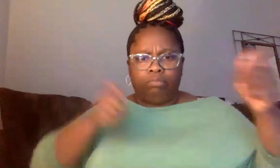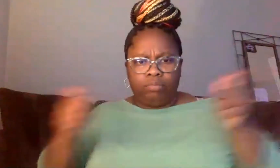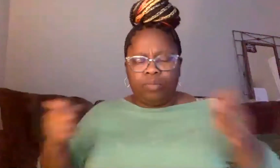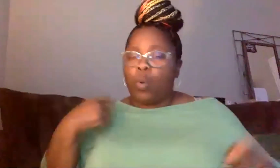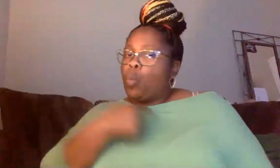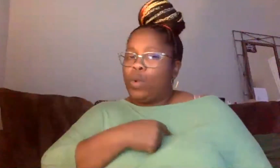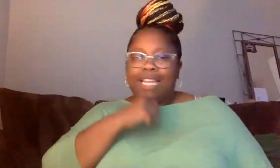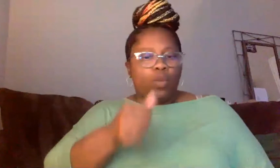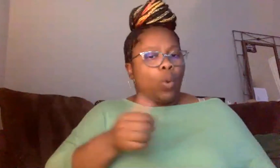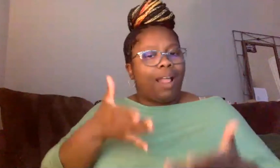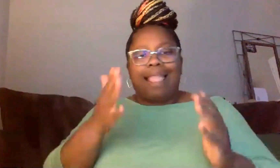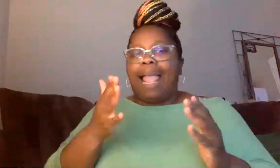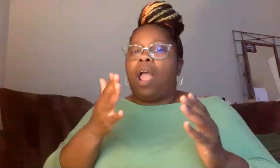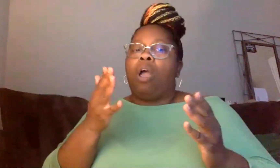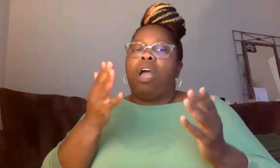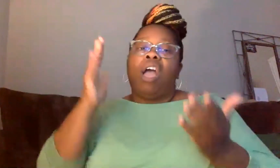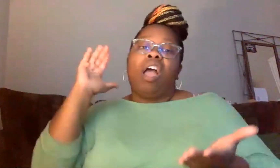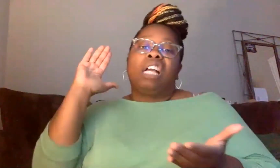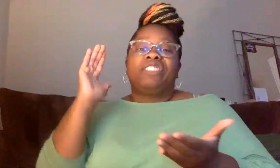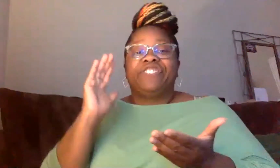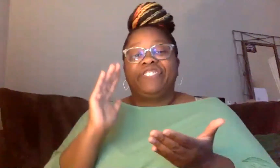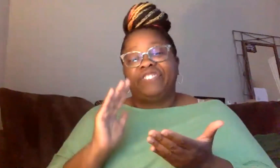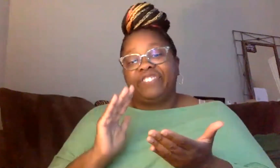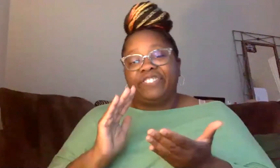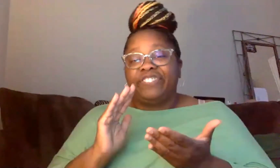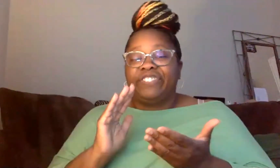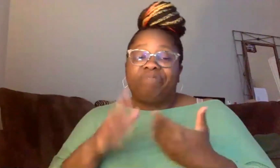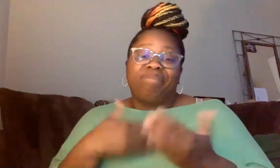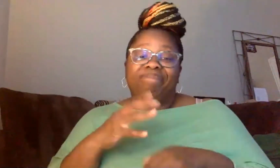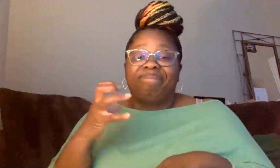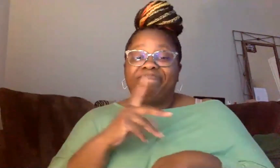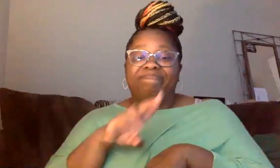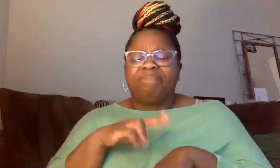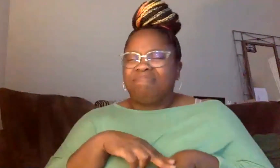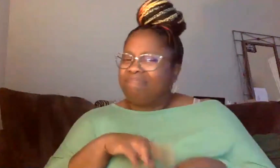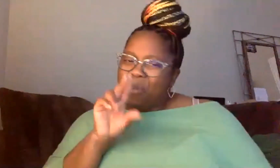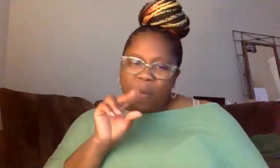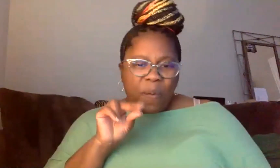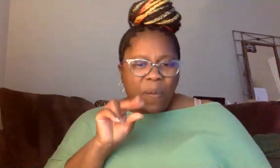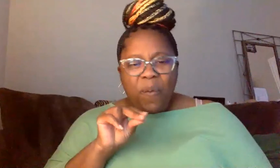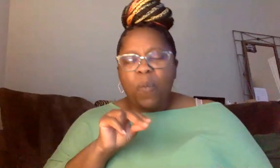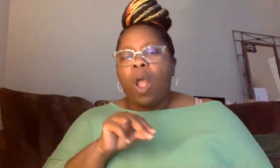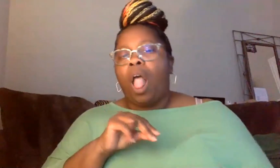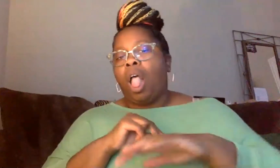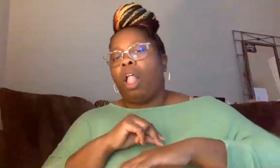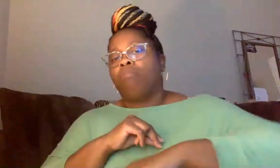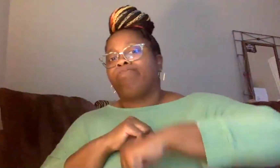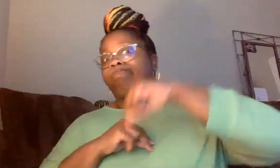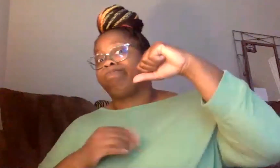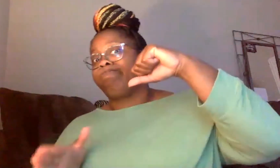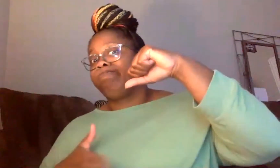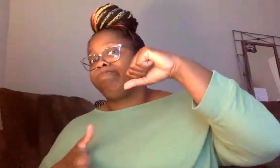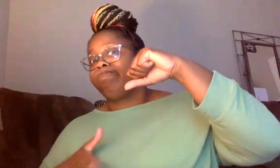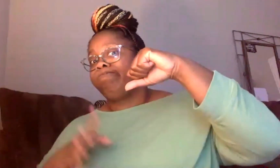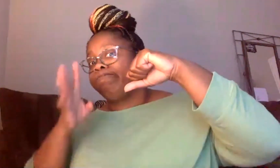don't let it cease this time. We won't allow it to just be brushed under the rug until another cop kills another